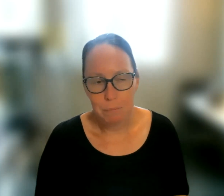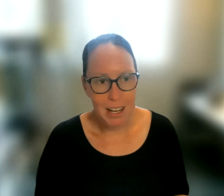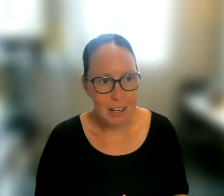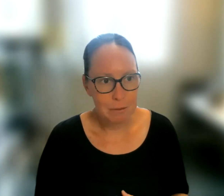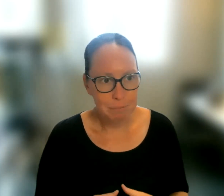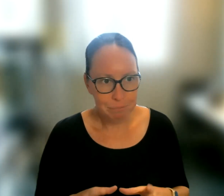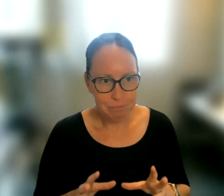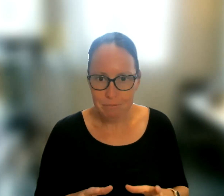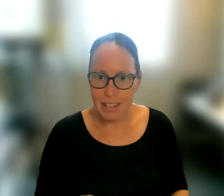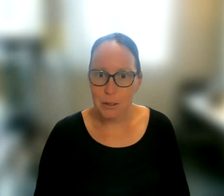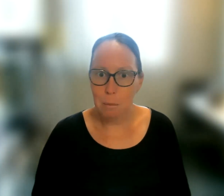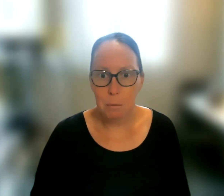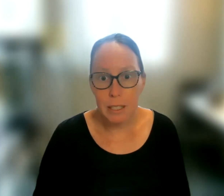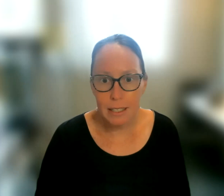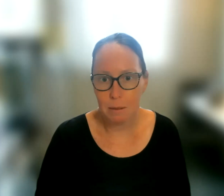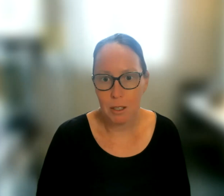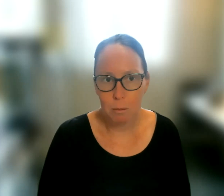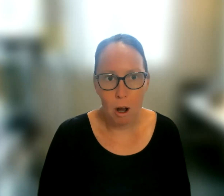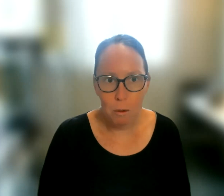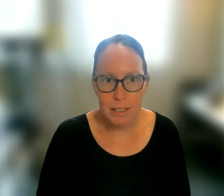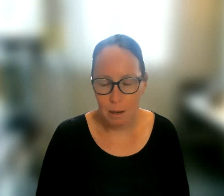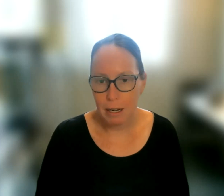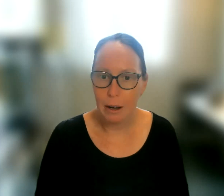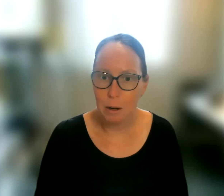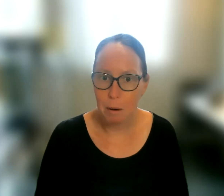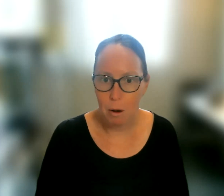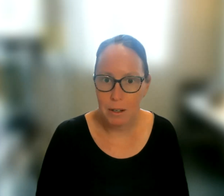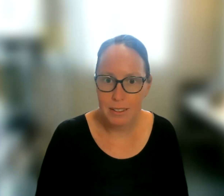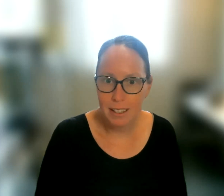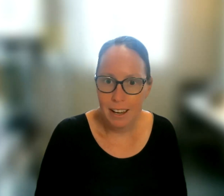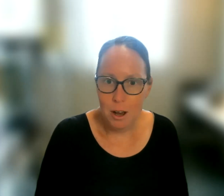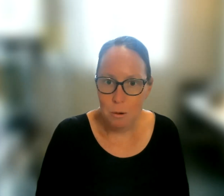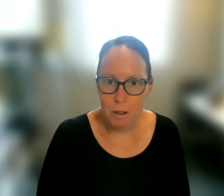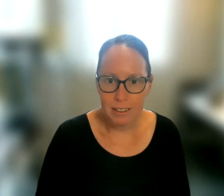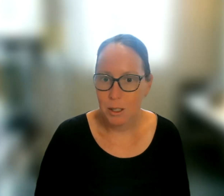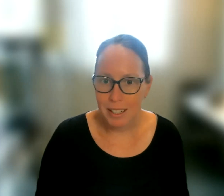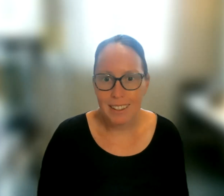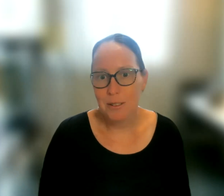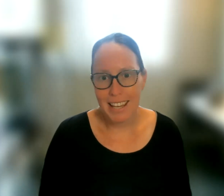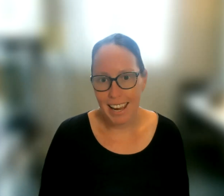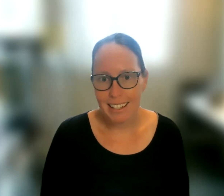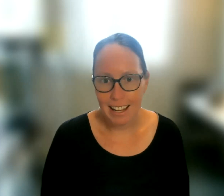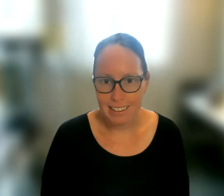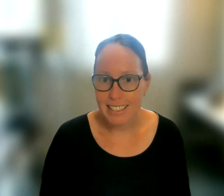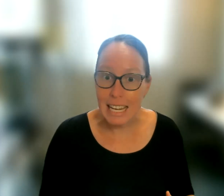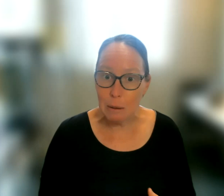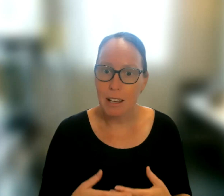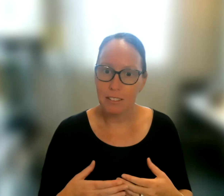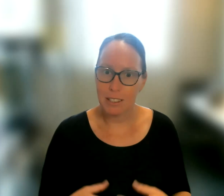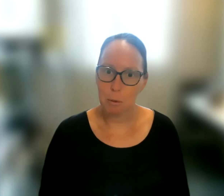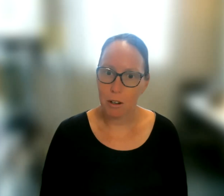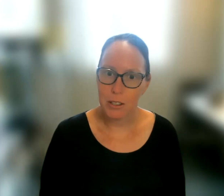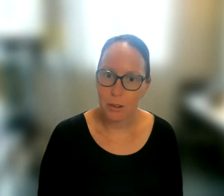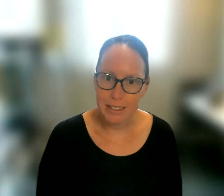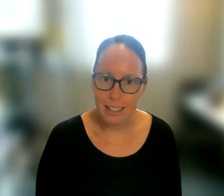people. So, but please let me know. I'm always happy to help. I'm always willing to do anything we can as a team